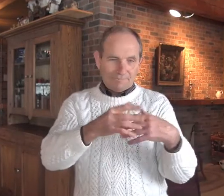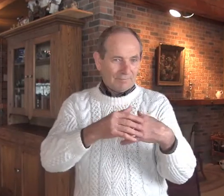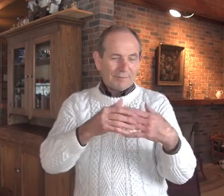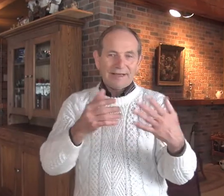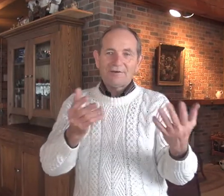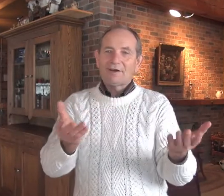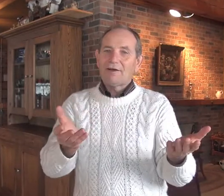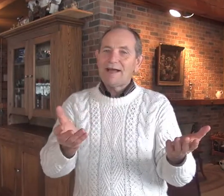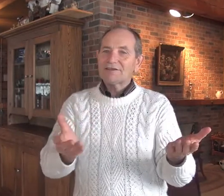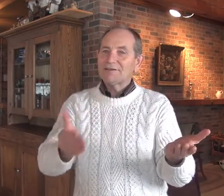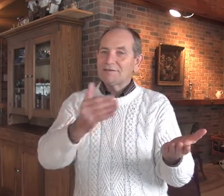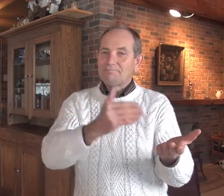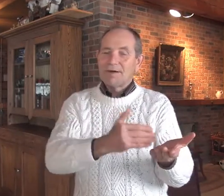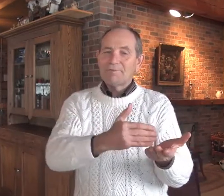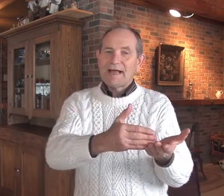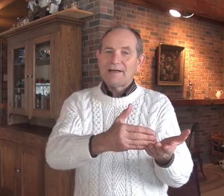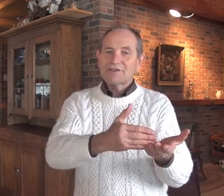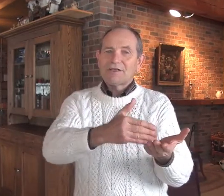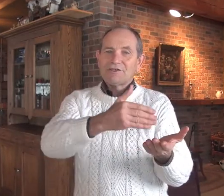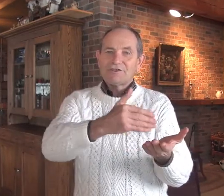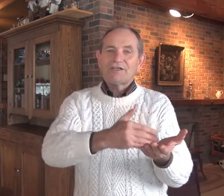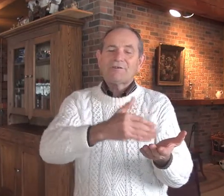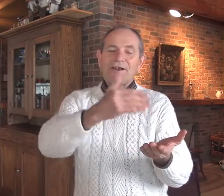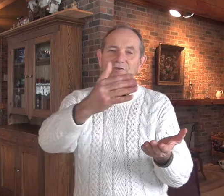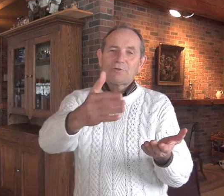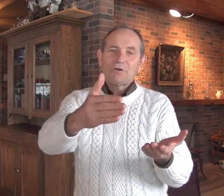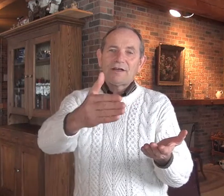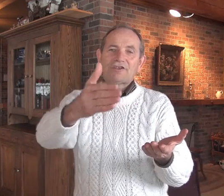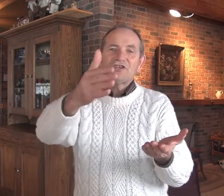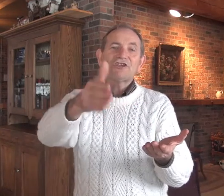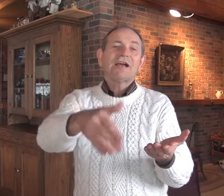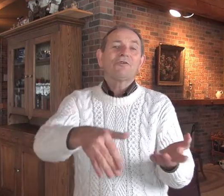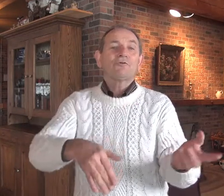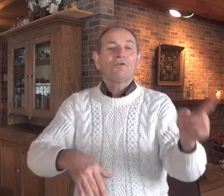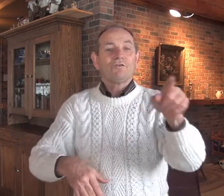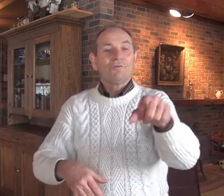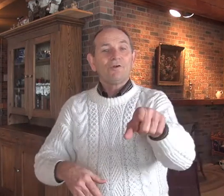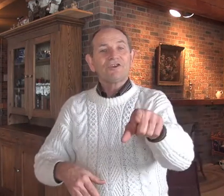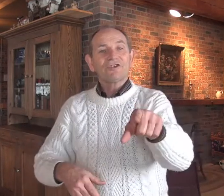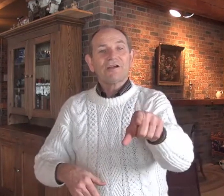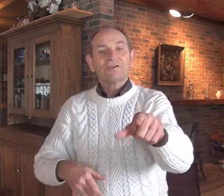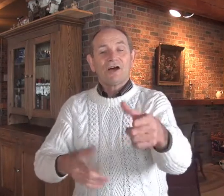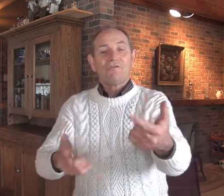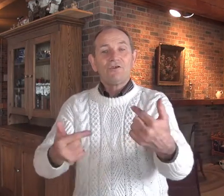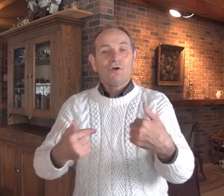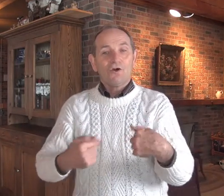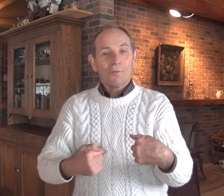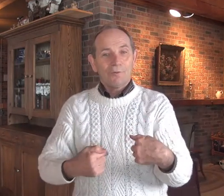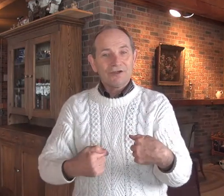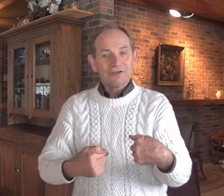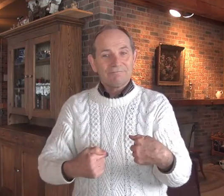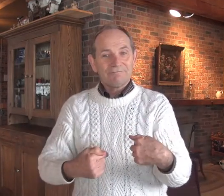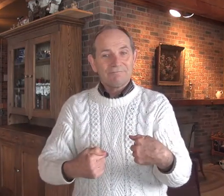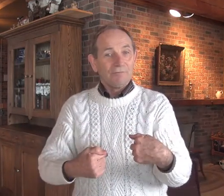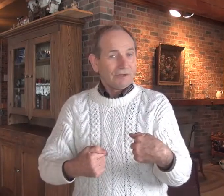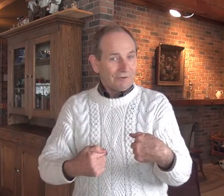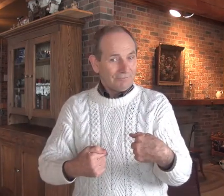Mom and dad are in a car accident. Mom dies. She's a financial attorney. She's got control of the voting shares of your corporation, not you.